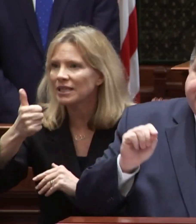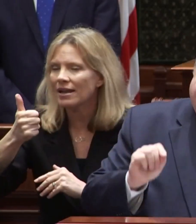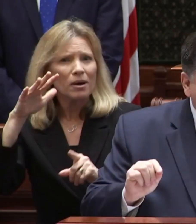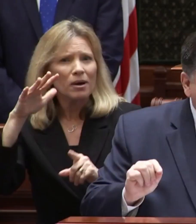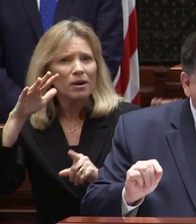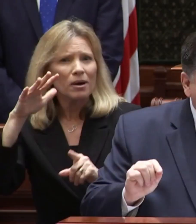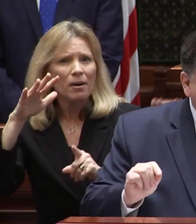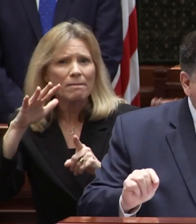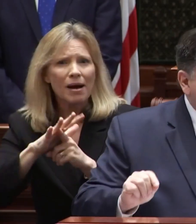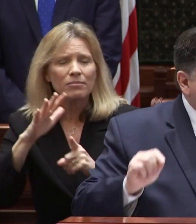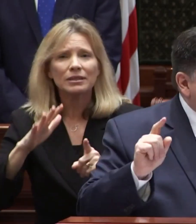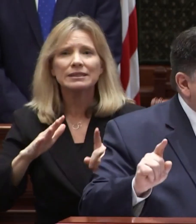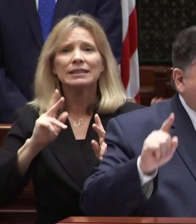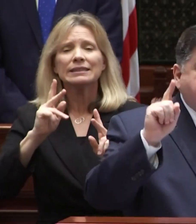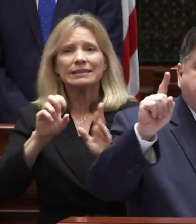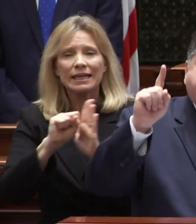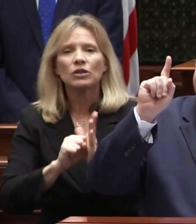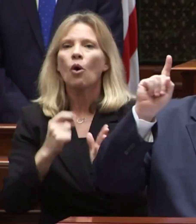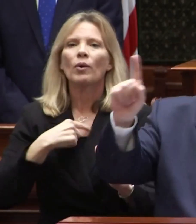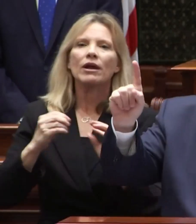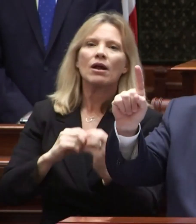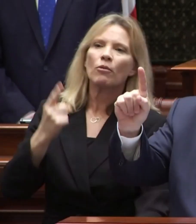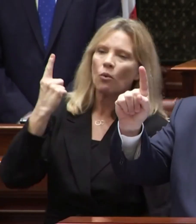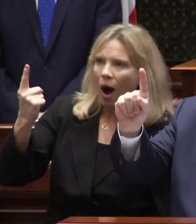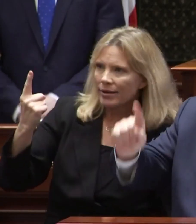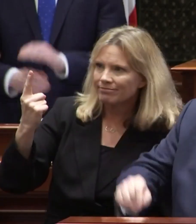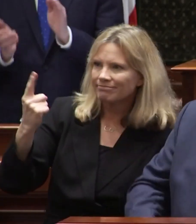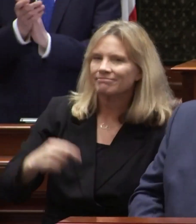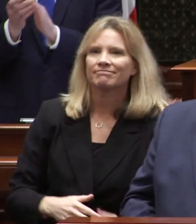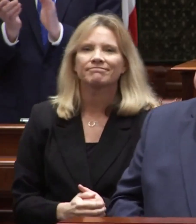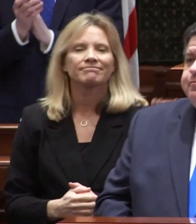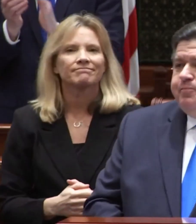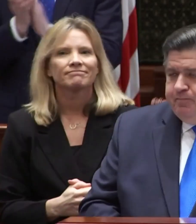most populous states we are number one